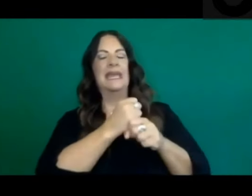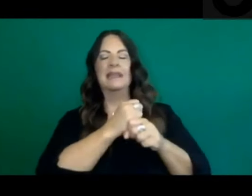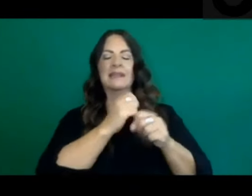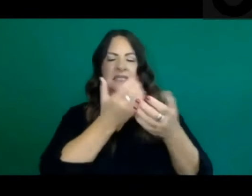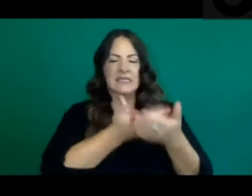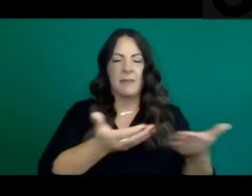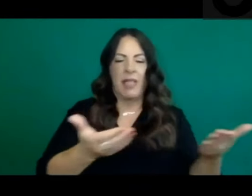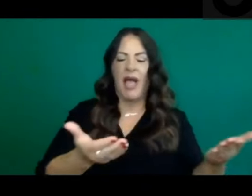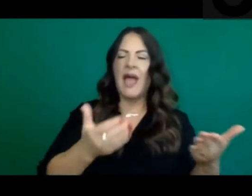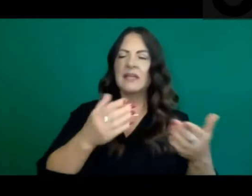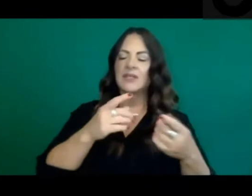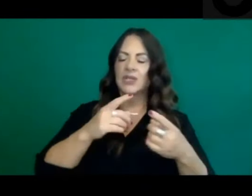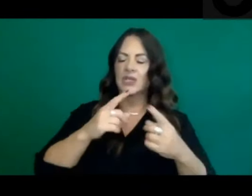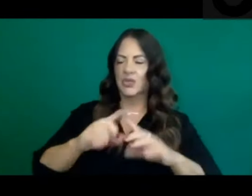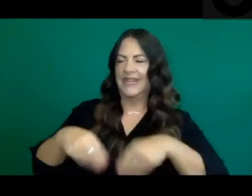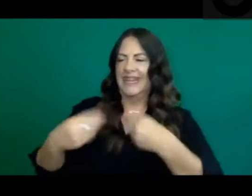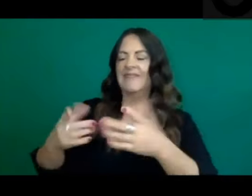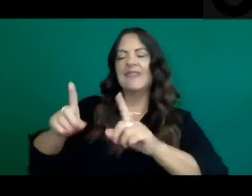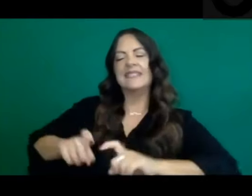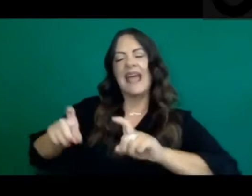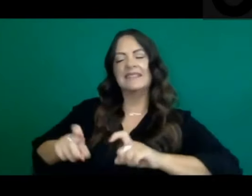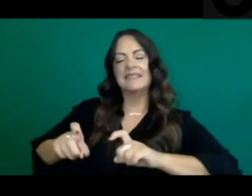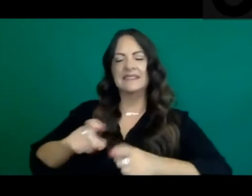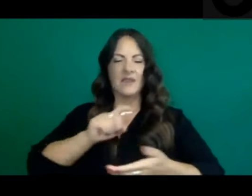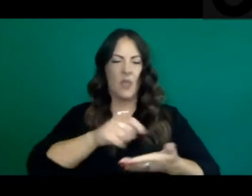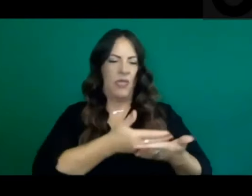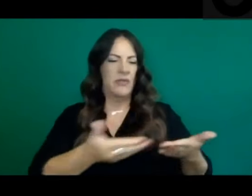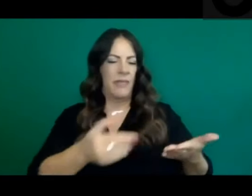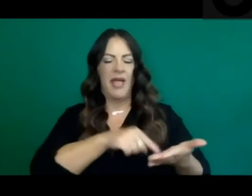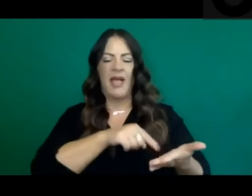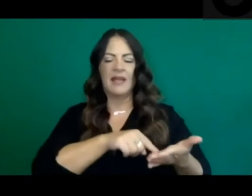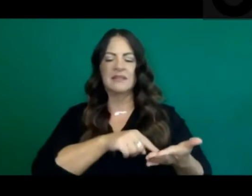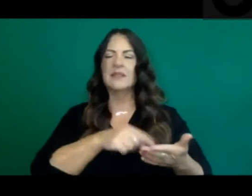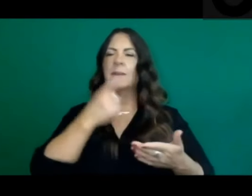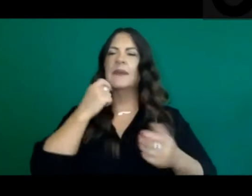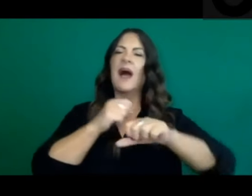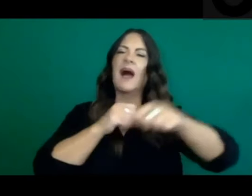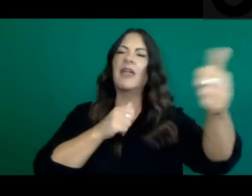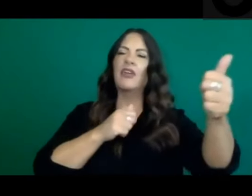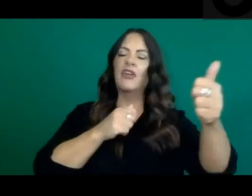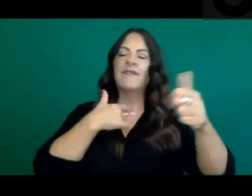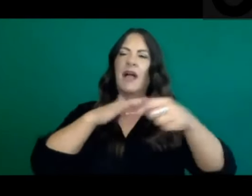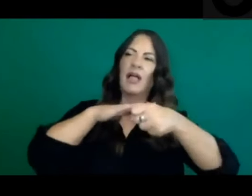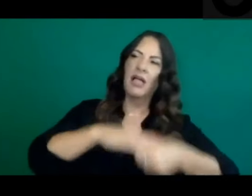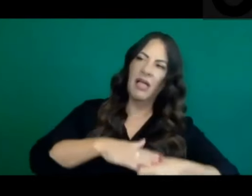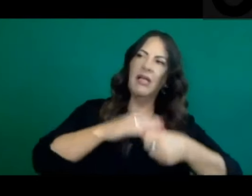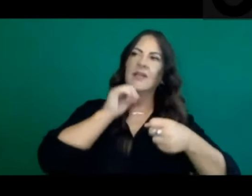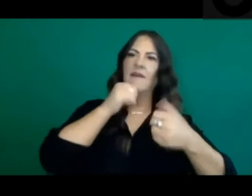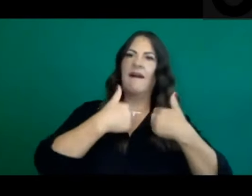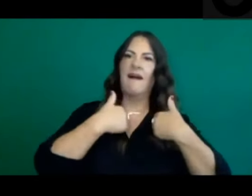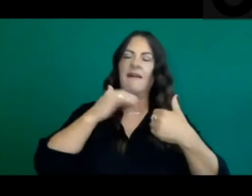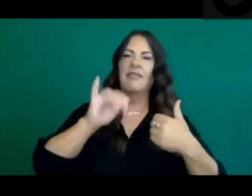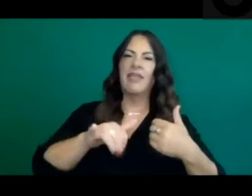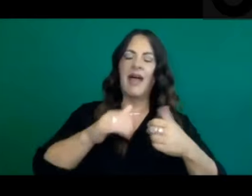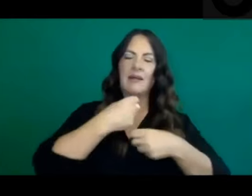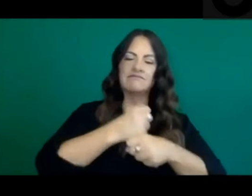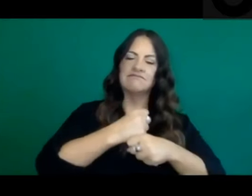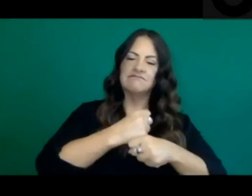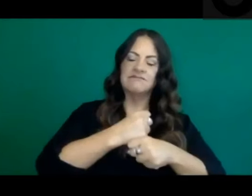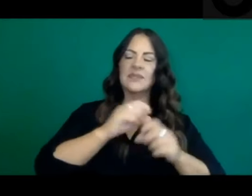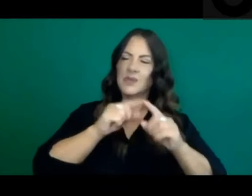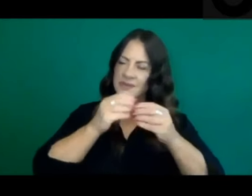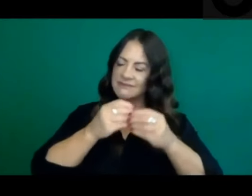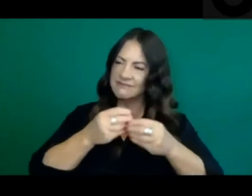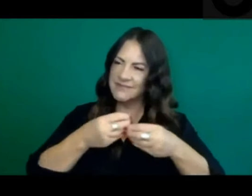Quest were seeing more tests than they'd ever seen because a number of states that weren't testing at the volume that California has typically